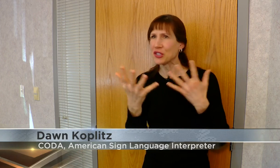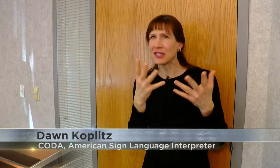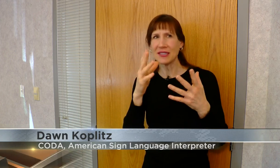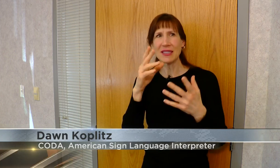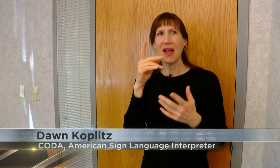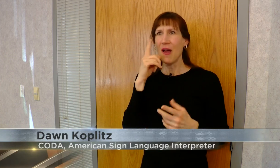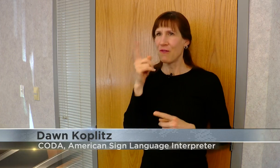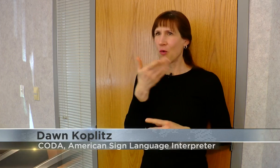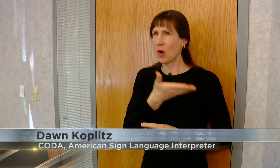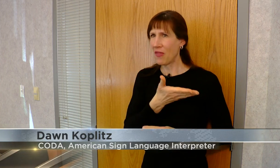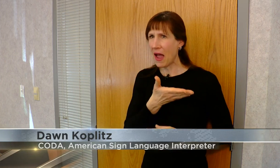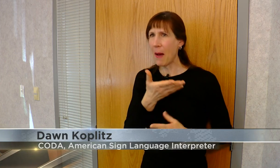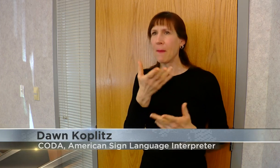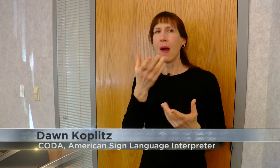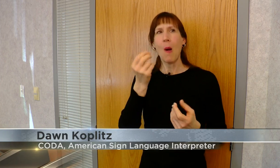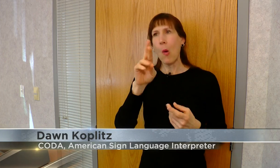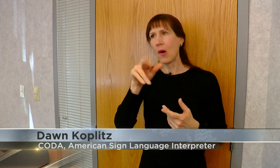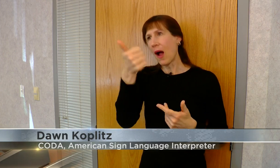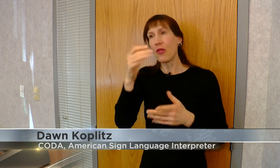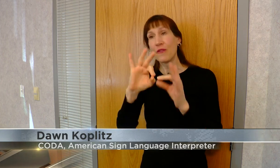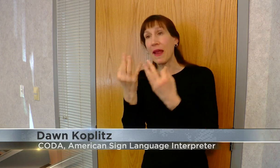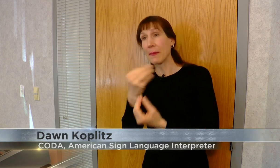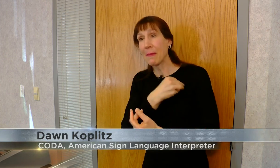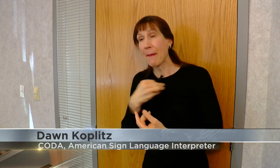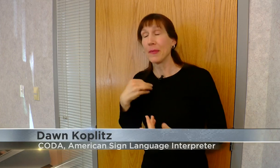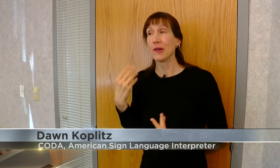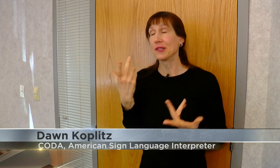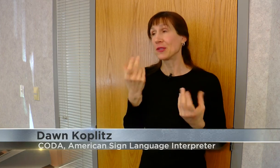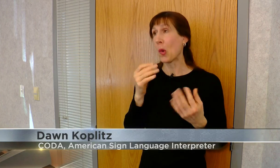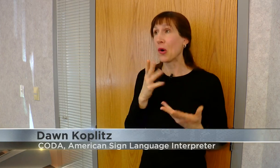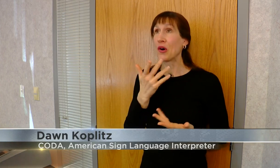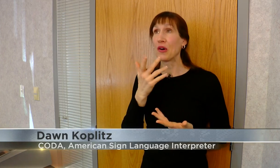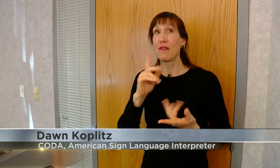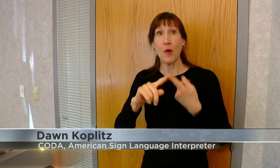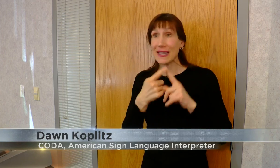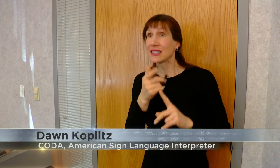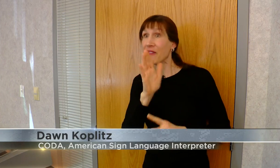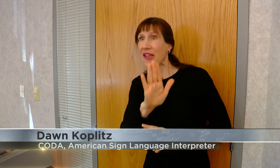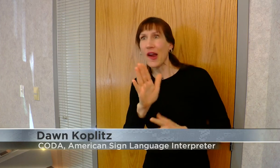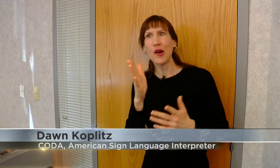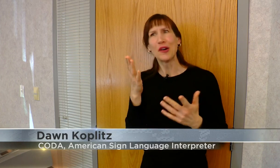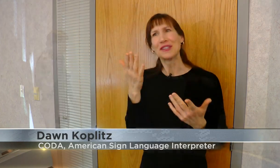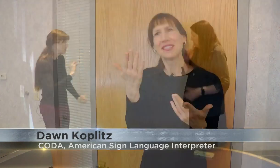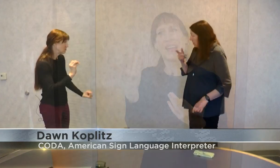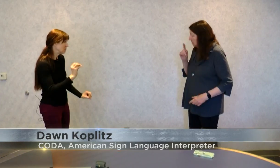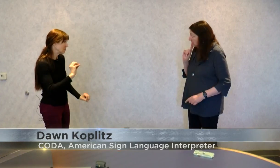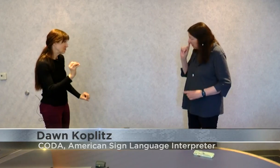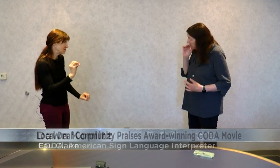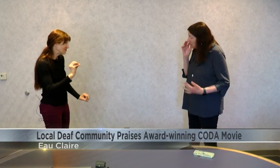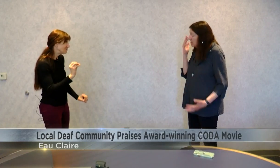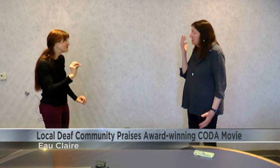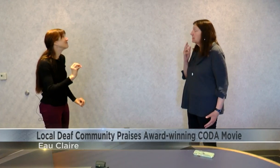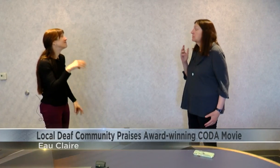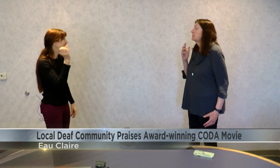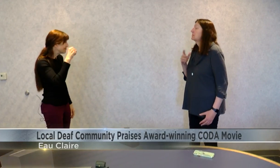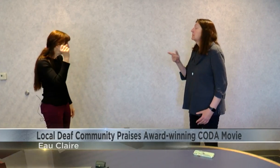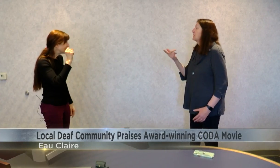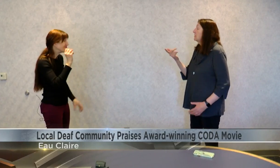for them or other family members or friends of theirs. While Coplitz echoes Scheibe's praise for the